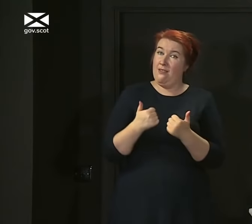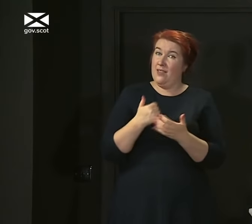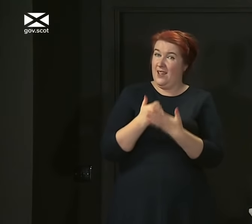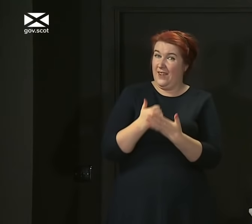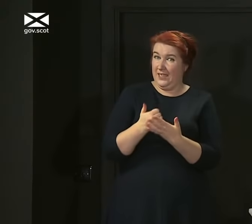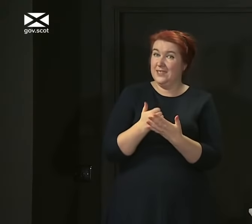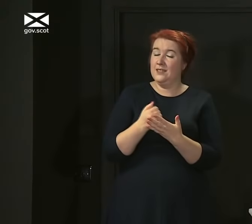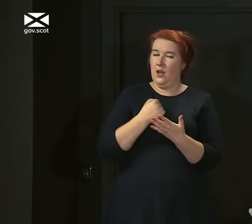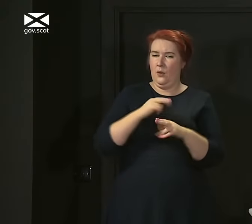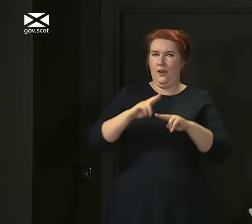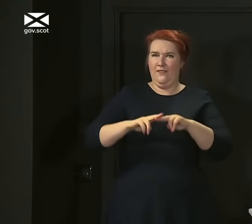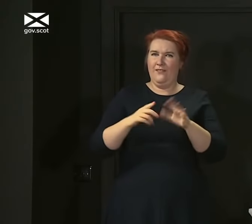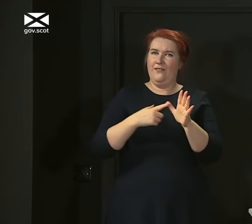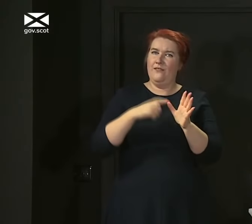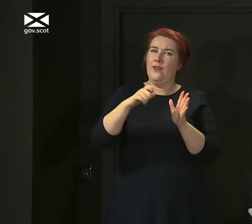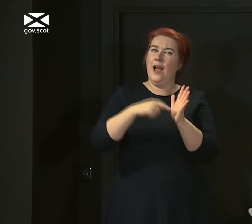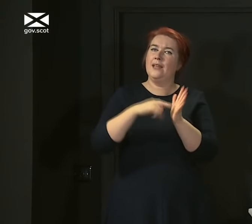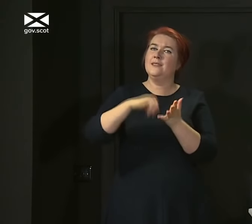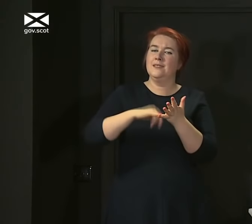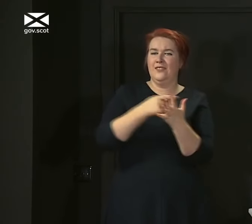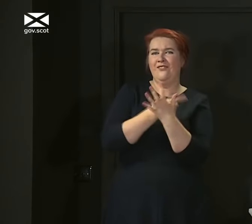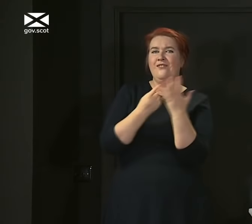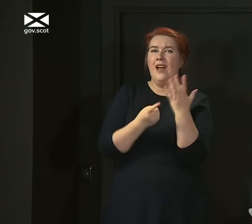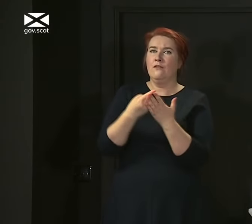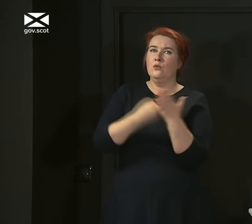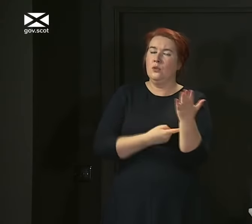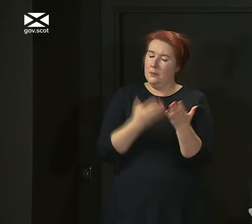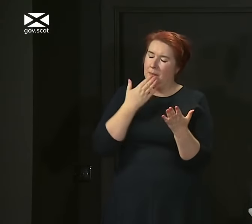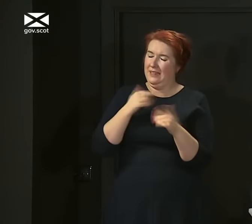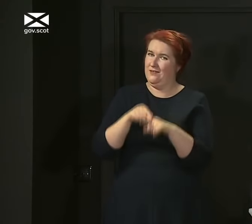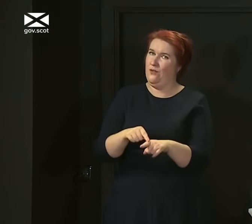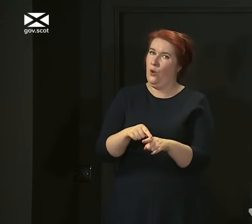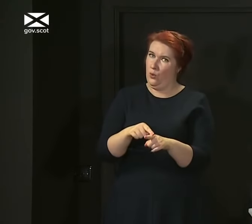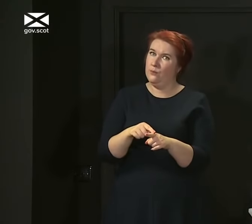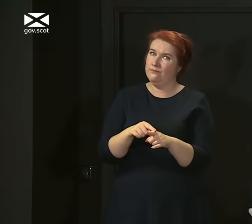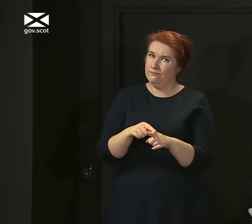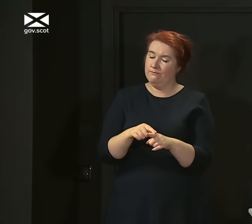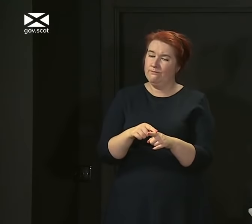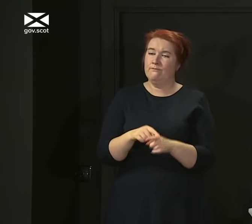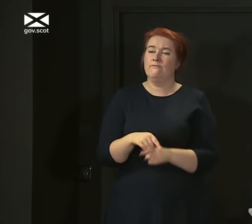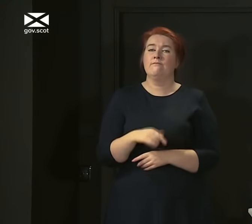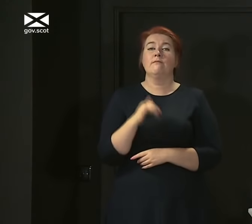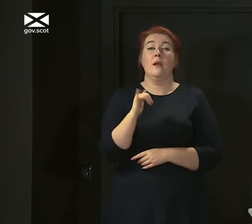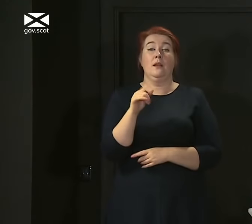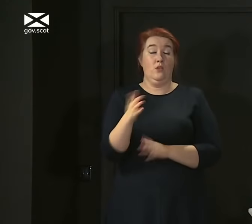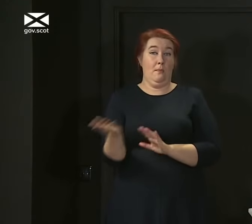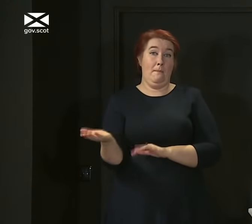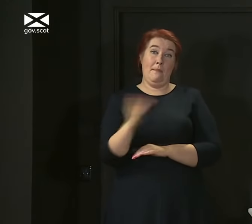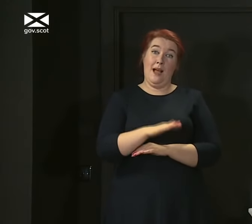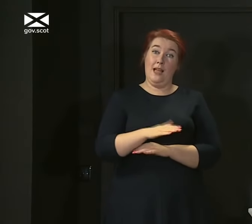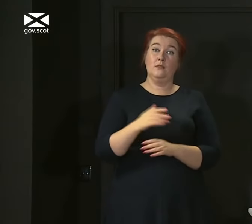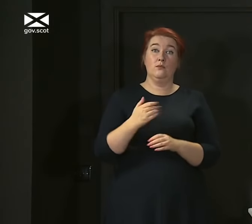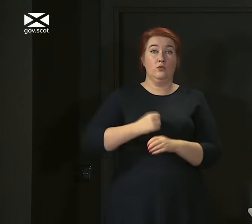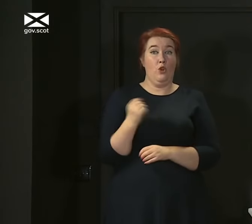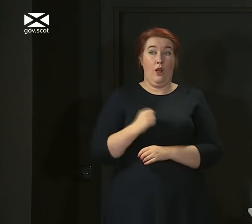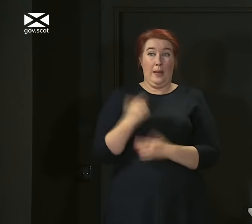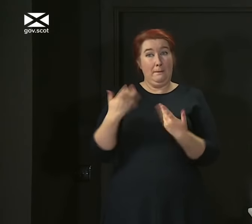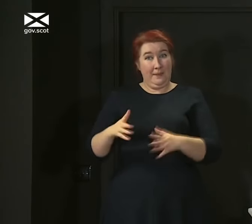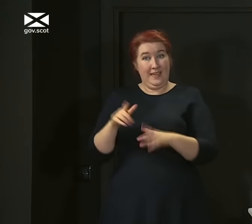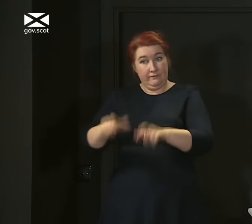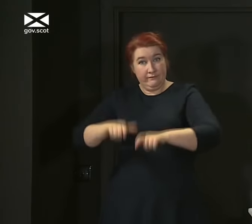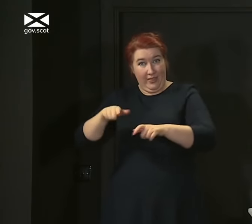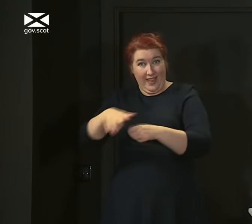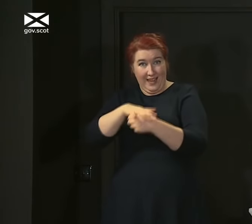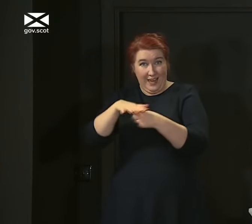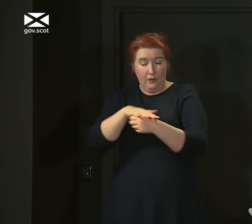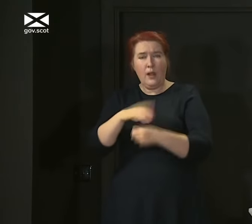campaign that we have given you throughout the pandemic. And if you are planning to return home to Scotland from these areas, you can,